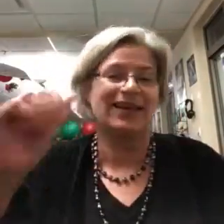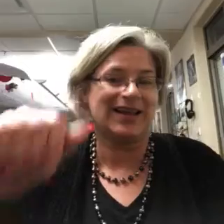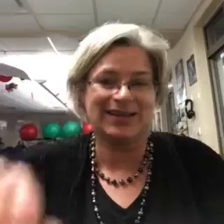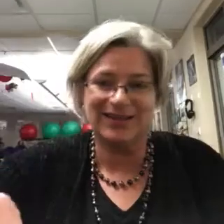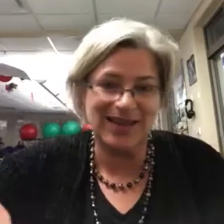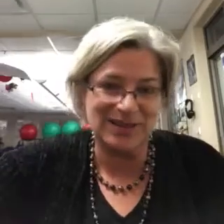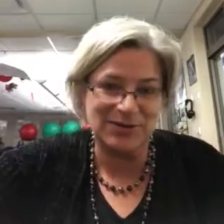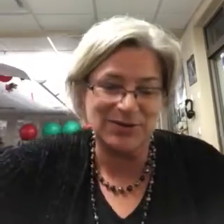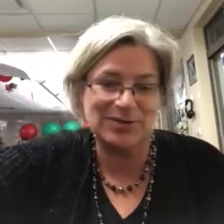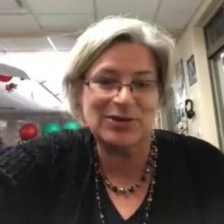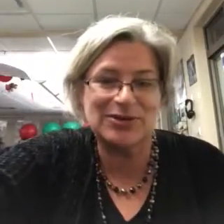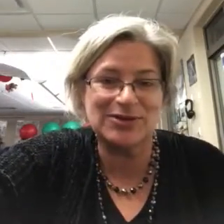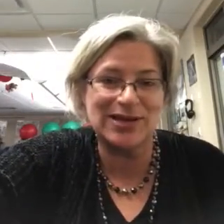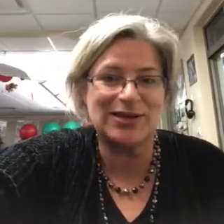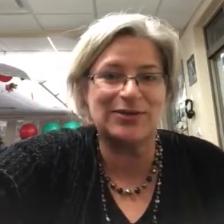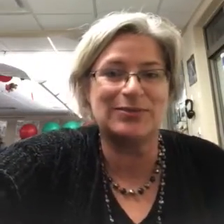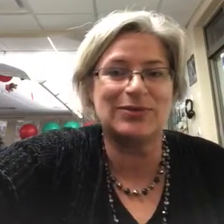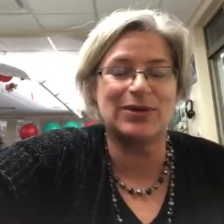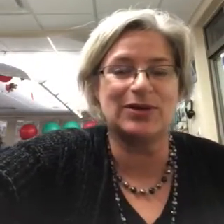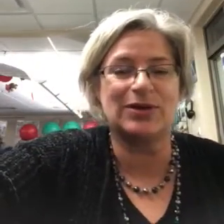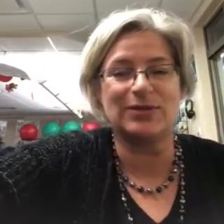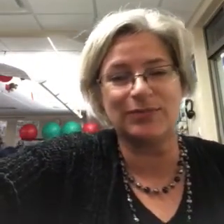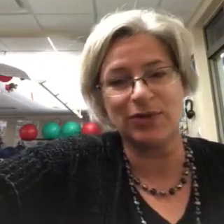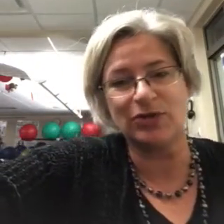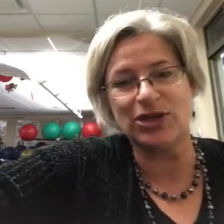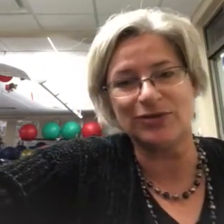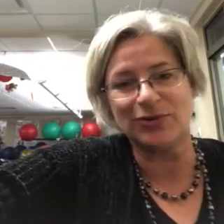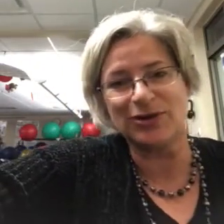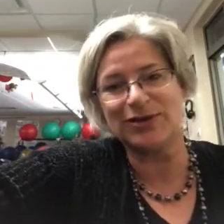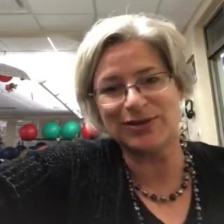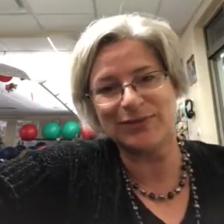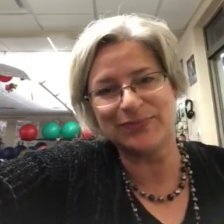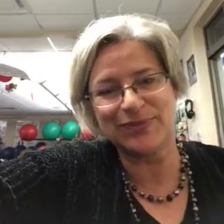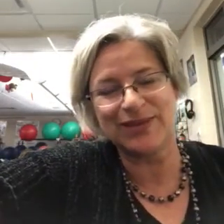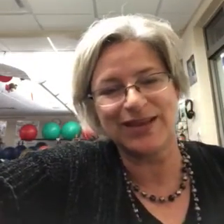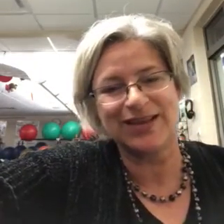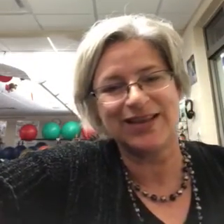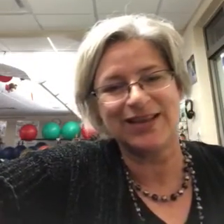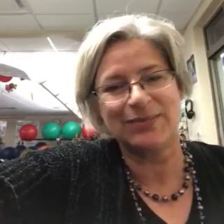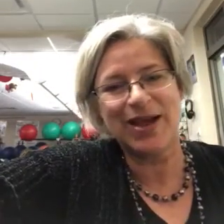And that's how it goes. I'm also sending you the notation for it. So bye.